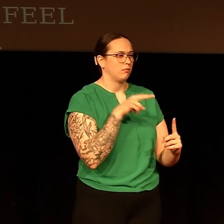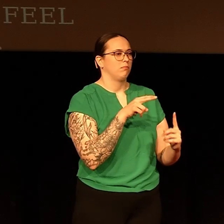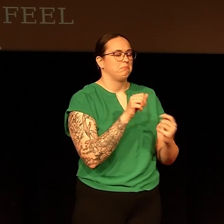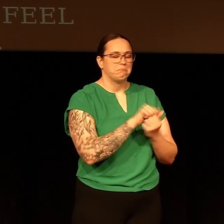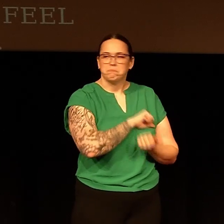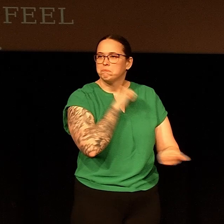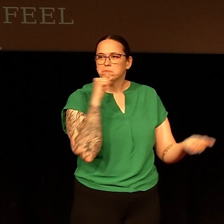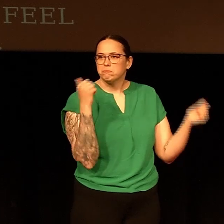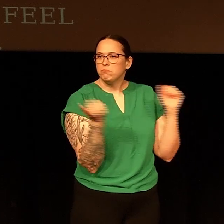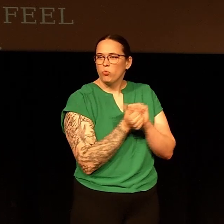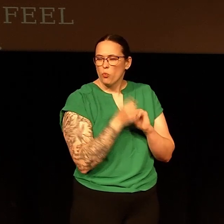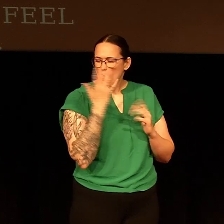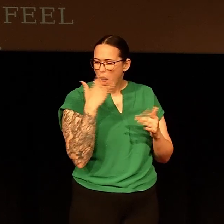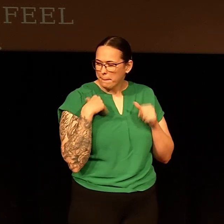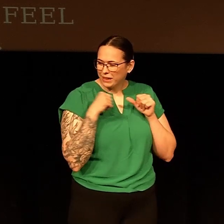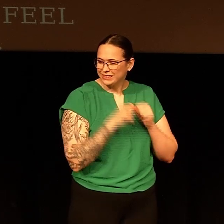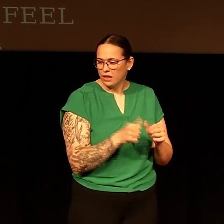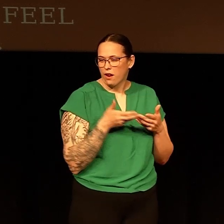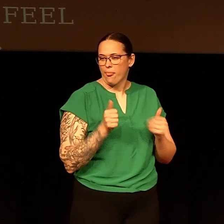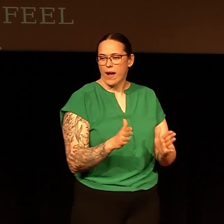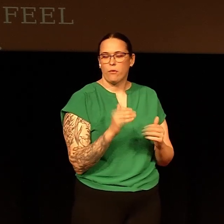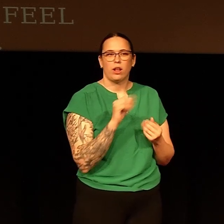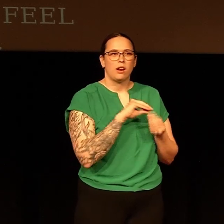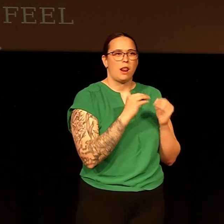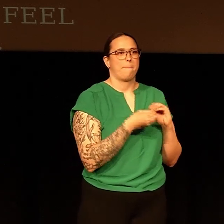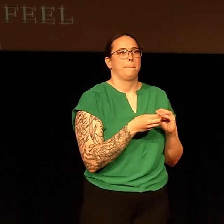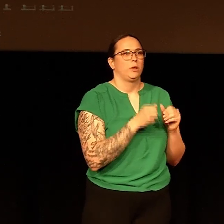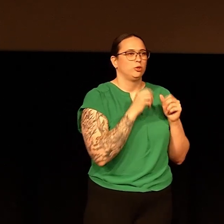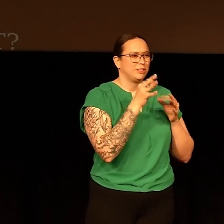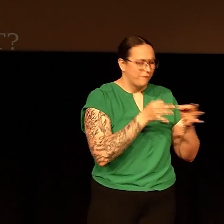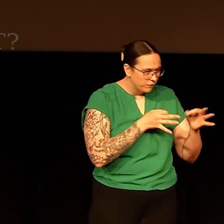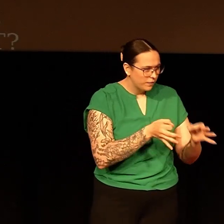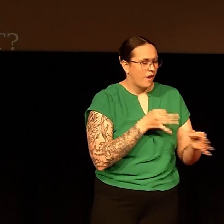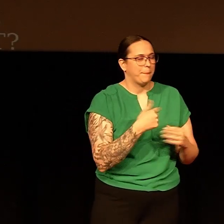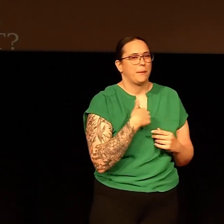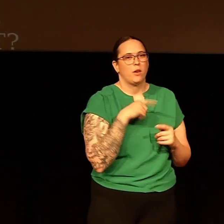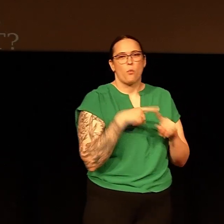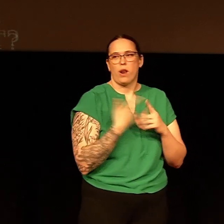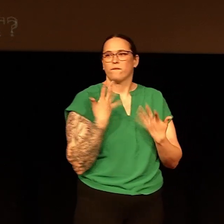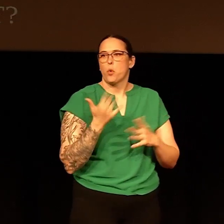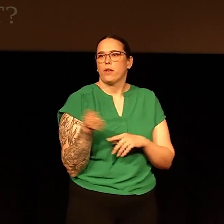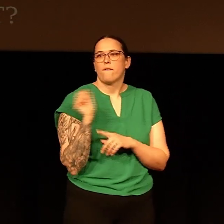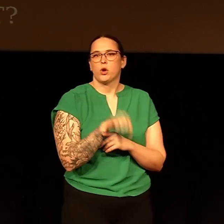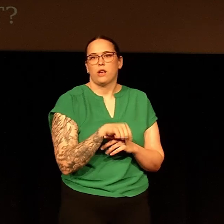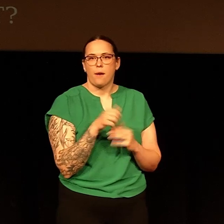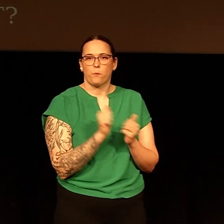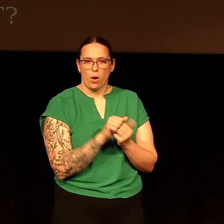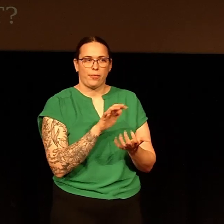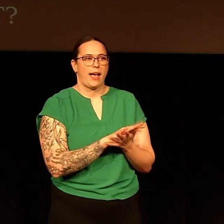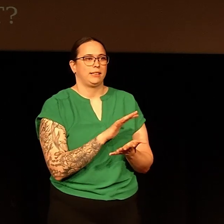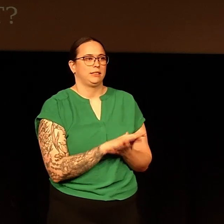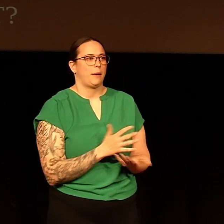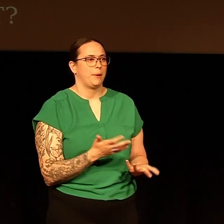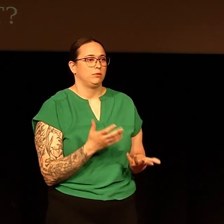like, that simple question changed my life. Why am I allowing that number that I overcame in academics to continue to define me?